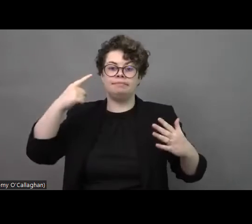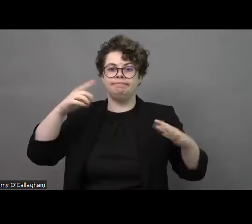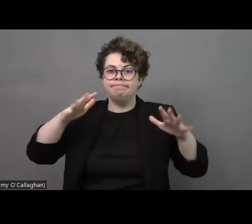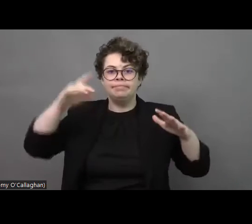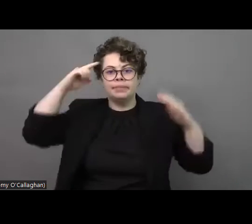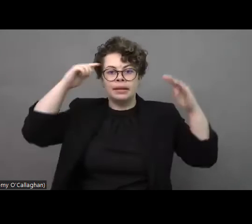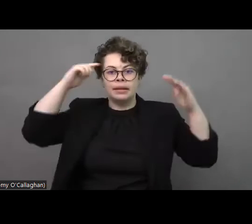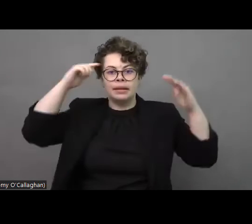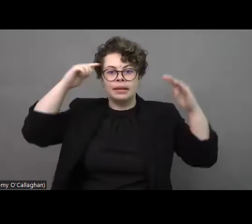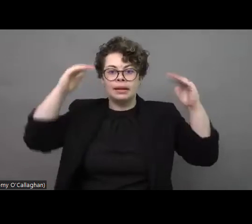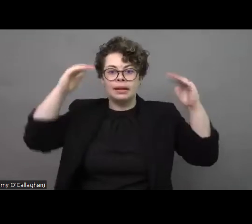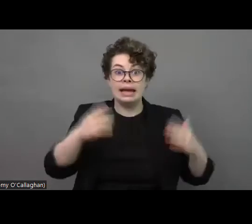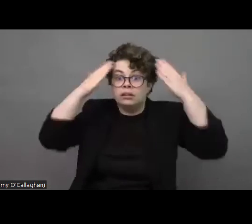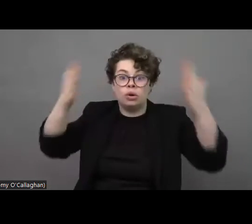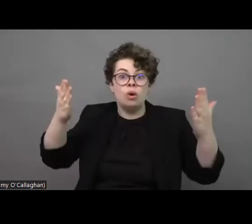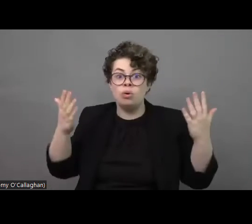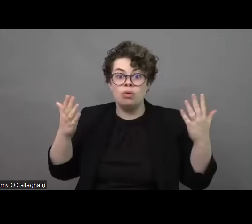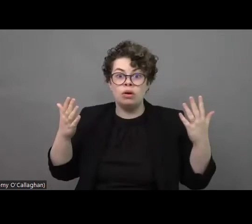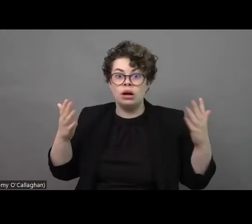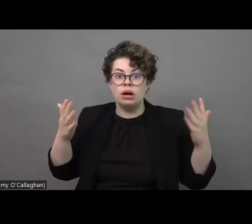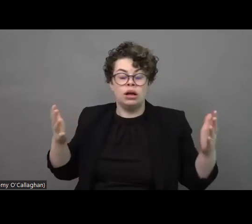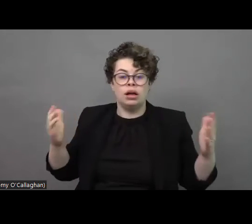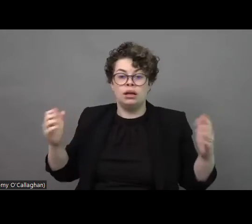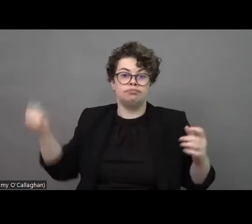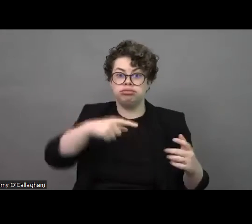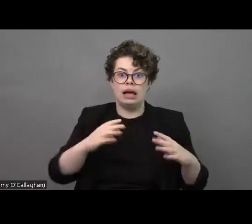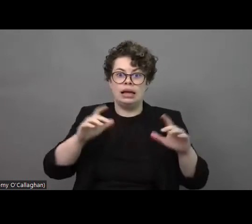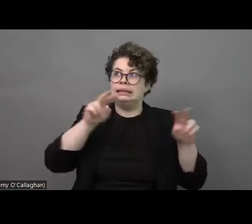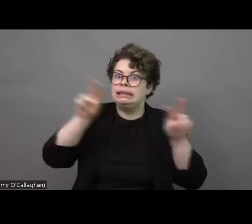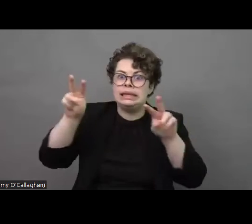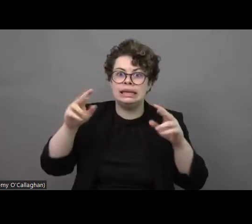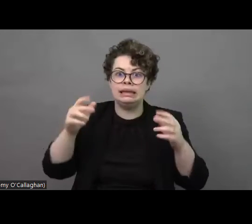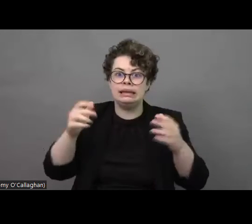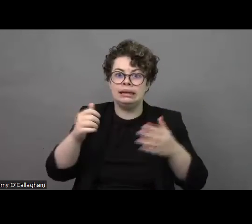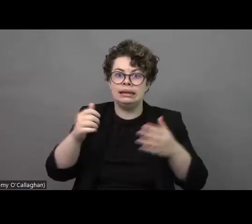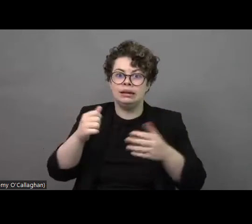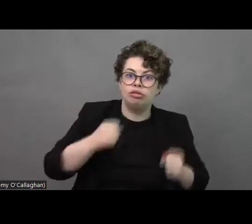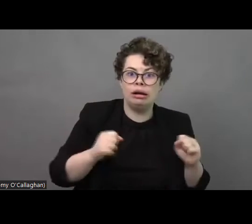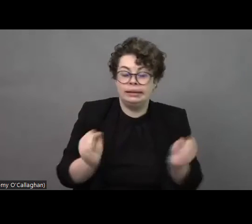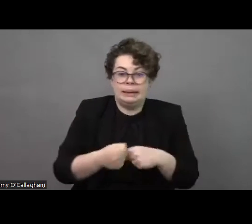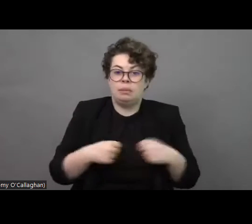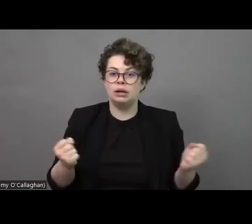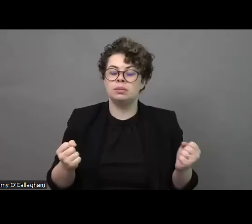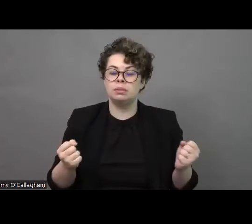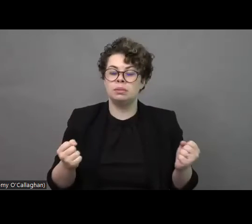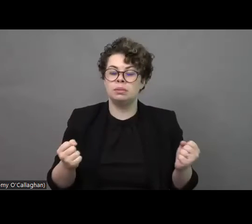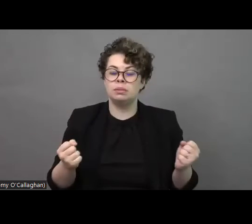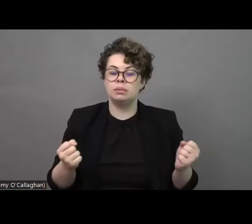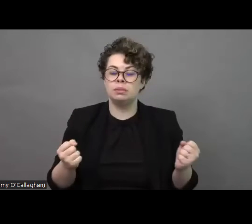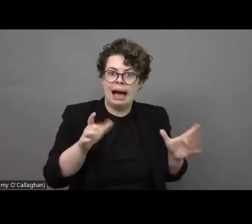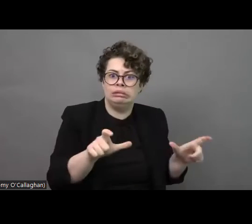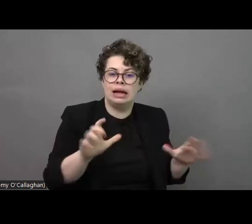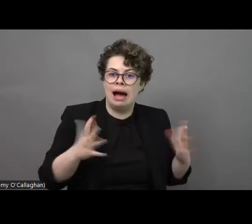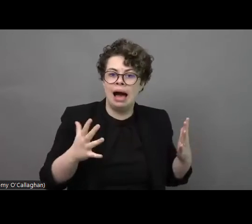and defenseless. There is no way to defend them against missiles and rockets. So it is very important